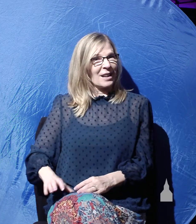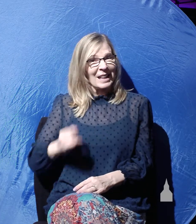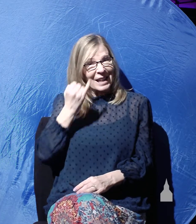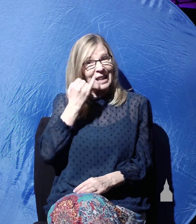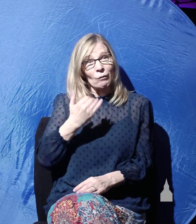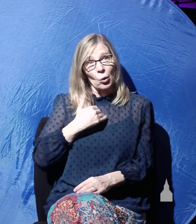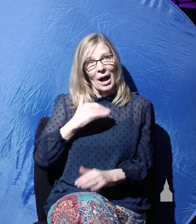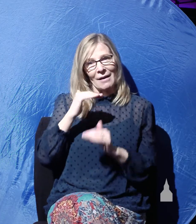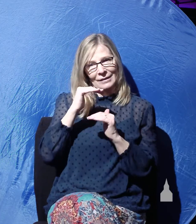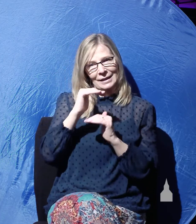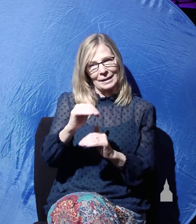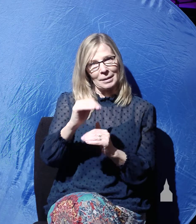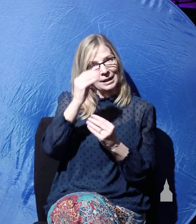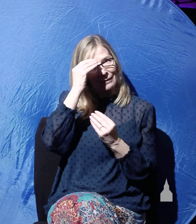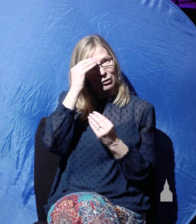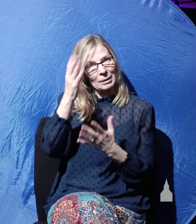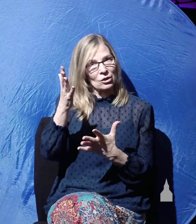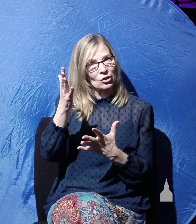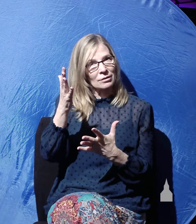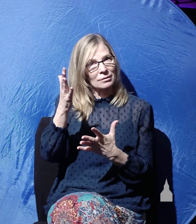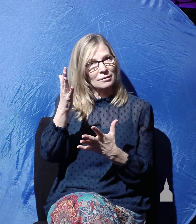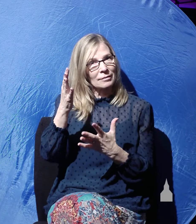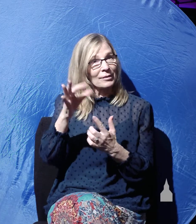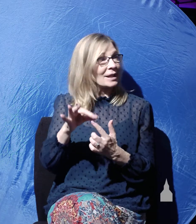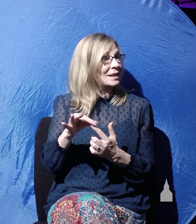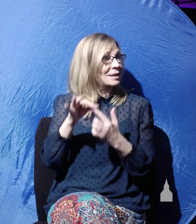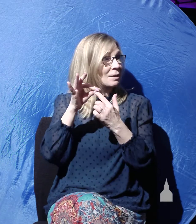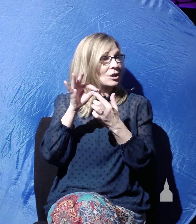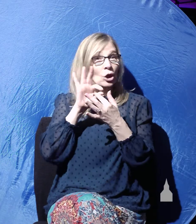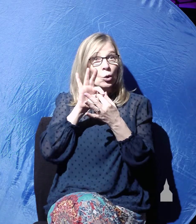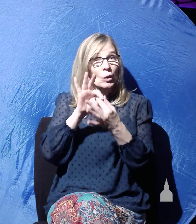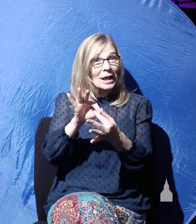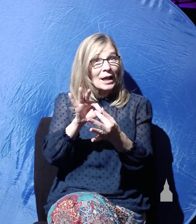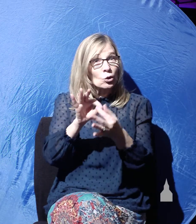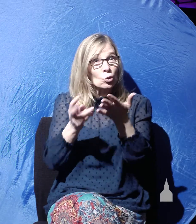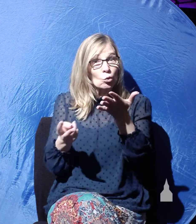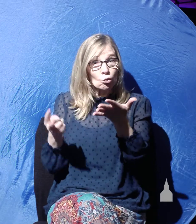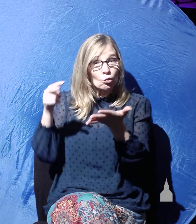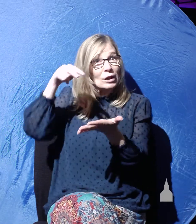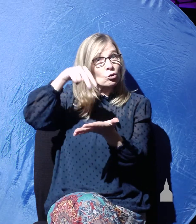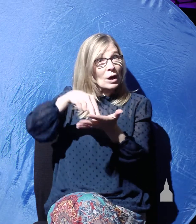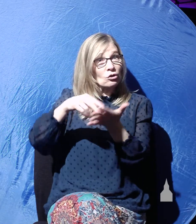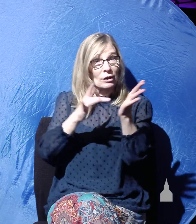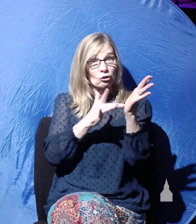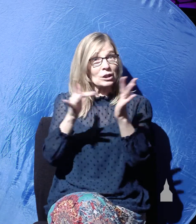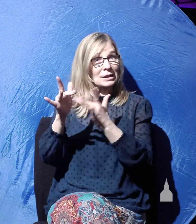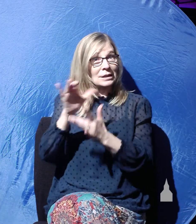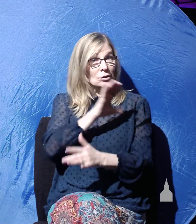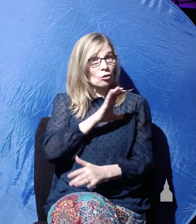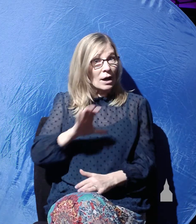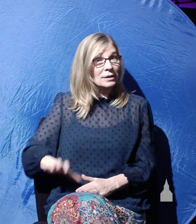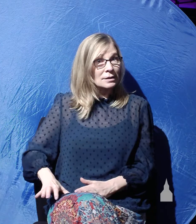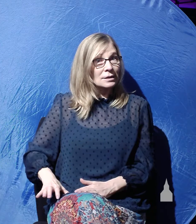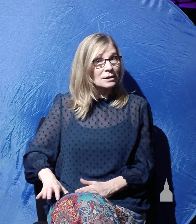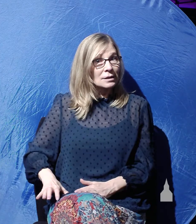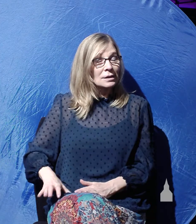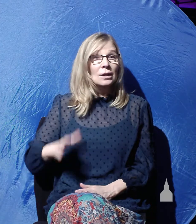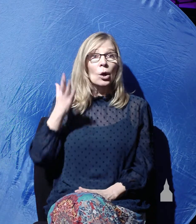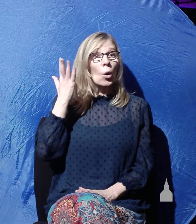information, especially as it pertains to the resurrection of Jesus Christ. And that's because, according to the New